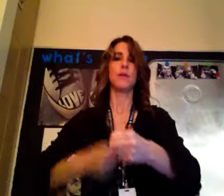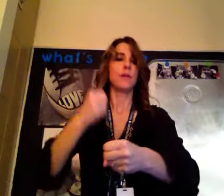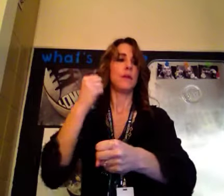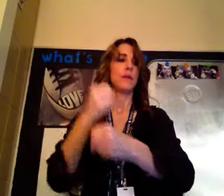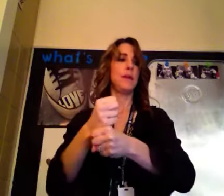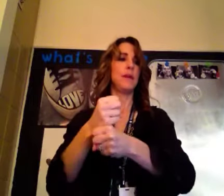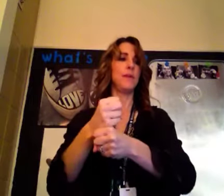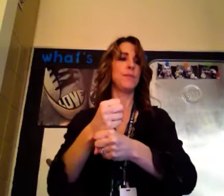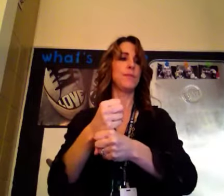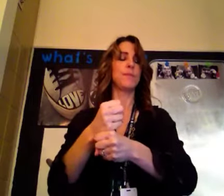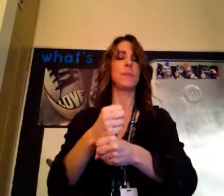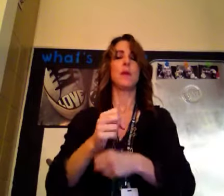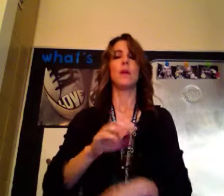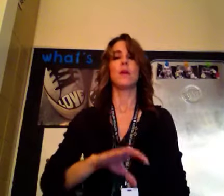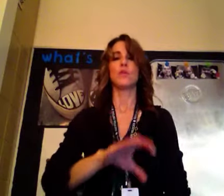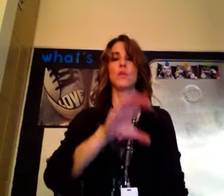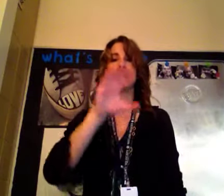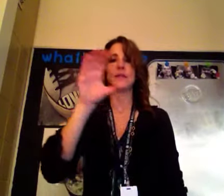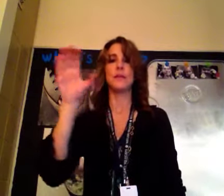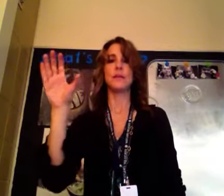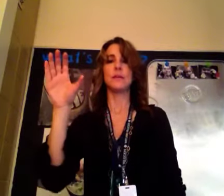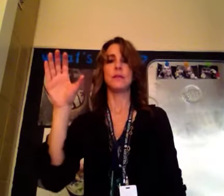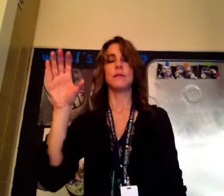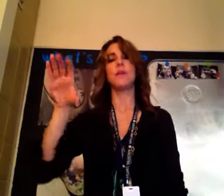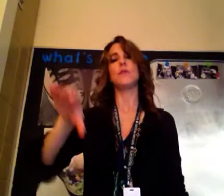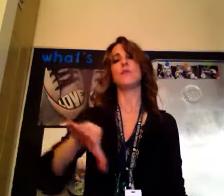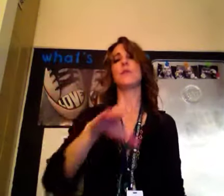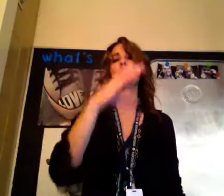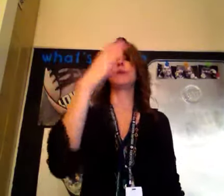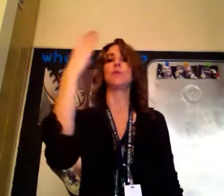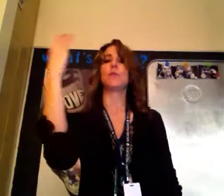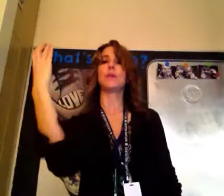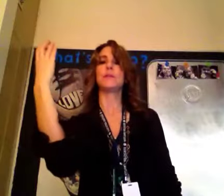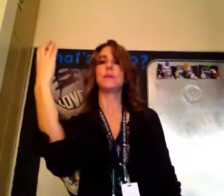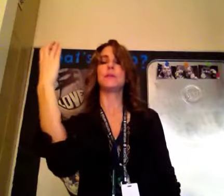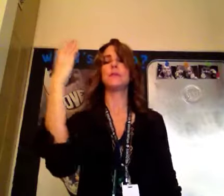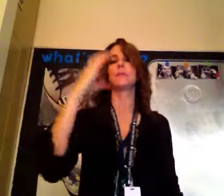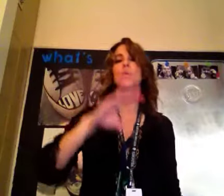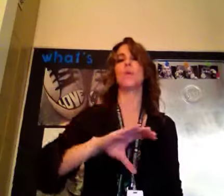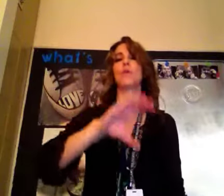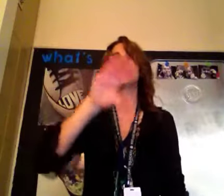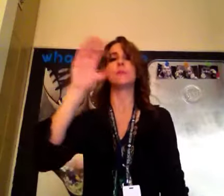year. Christmas, and you can do it this way too, Christmas or Christmas.